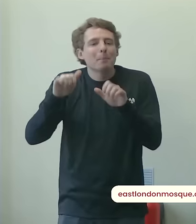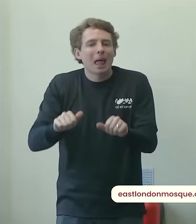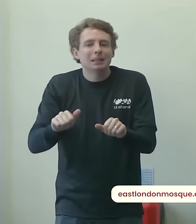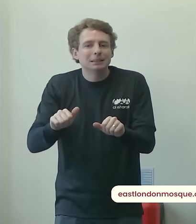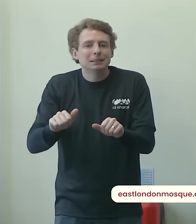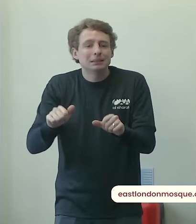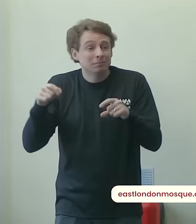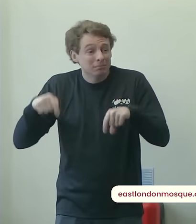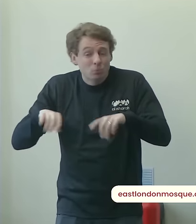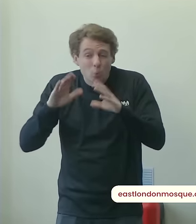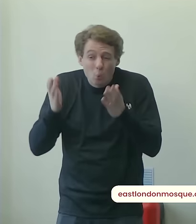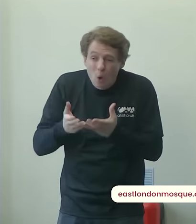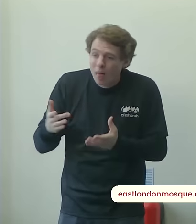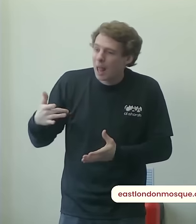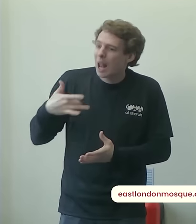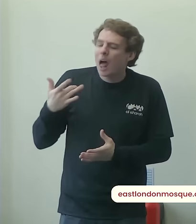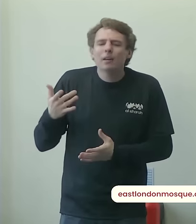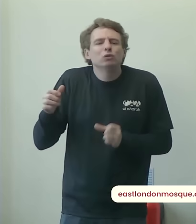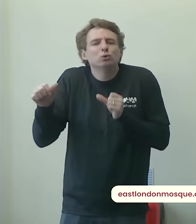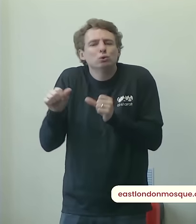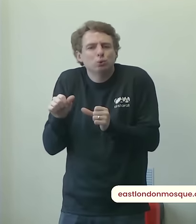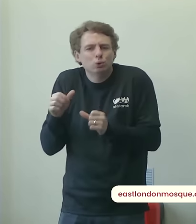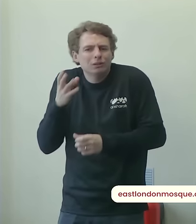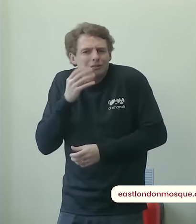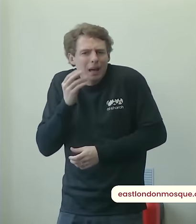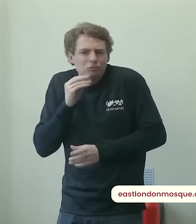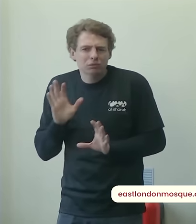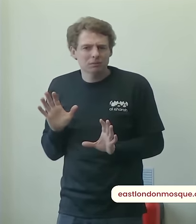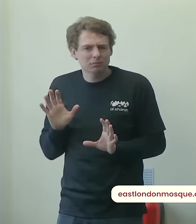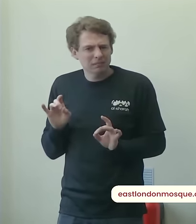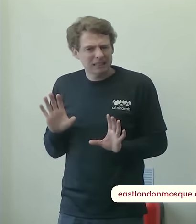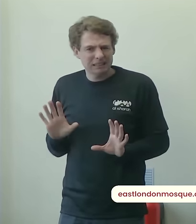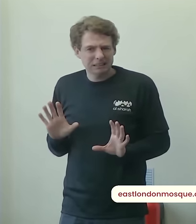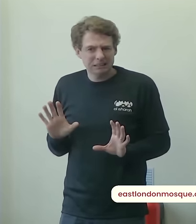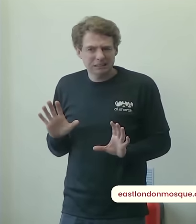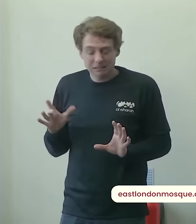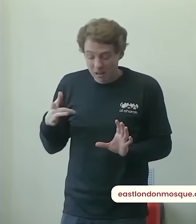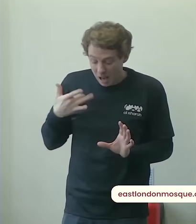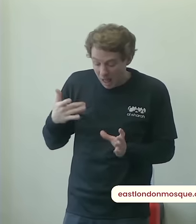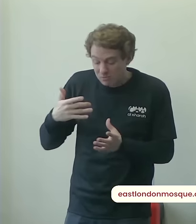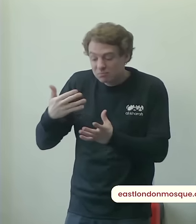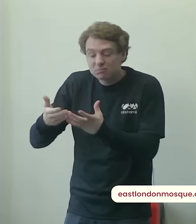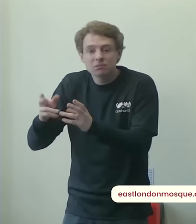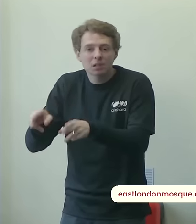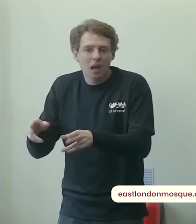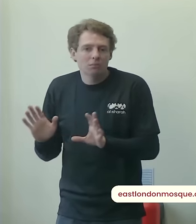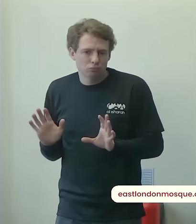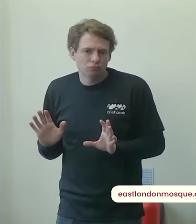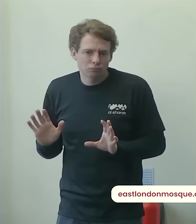of these challenges another very very powerful point you and i as believers need to realize is when